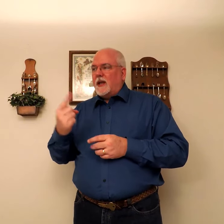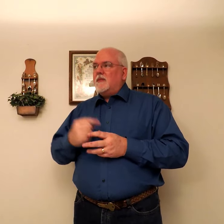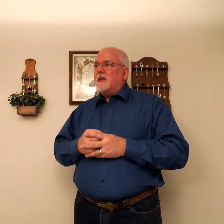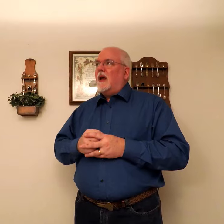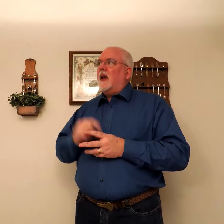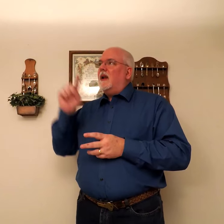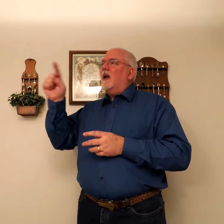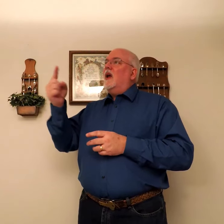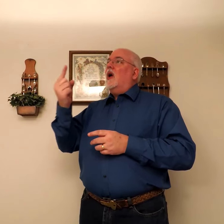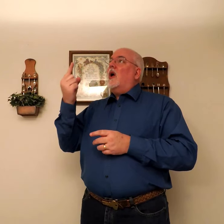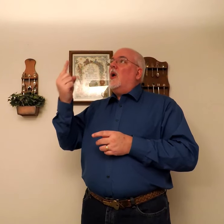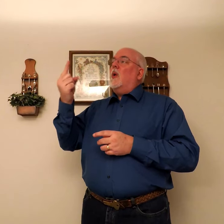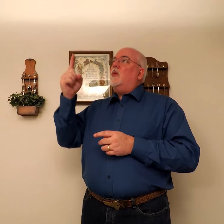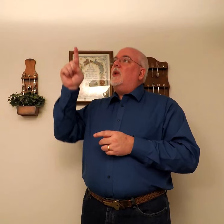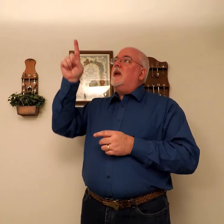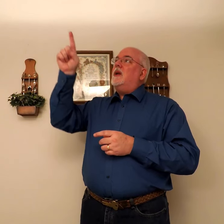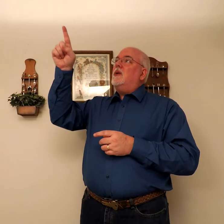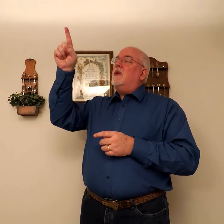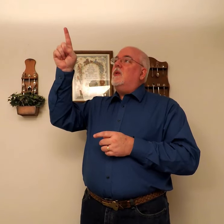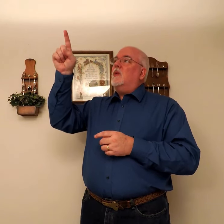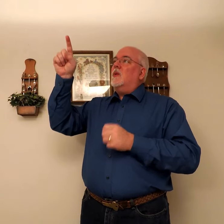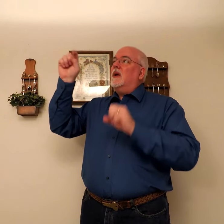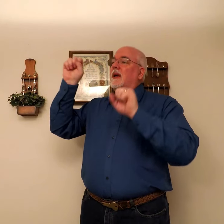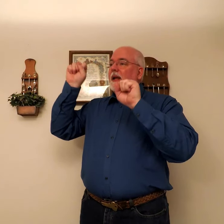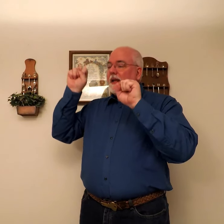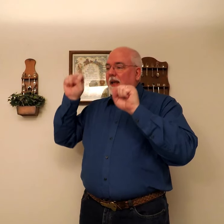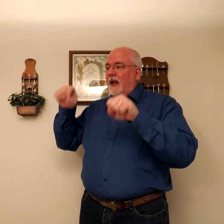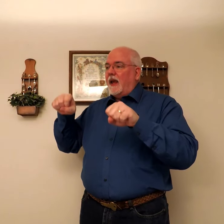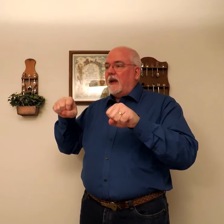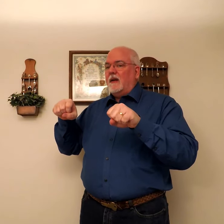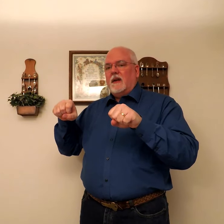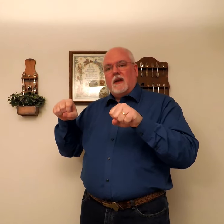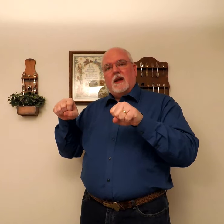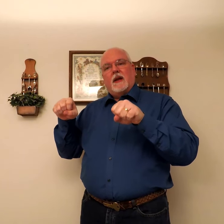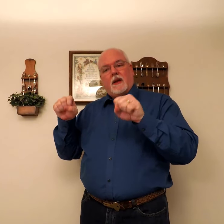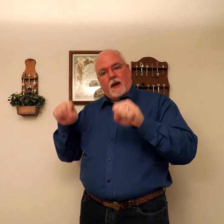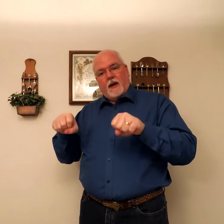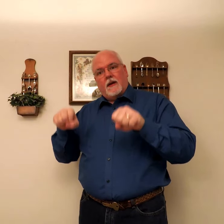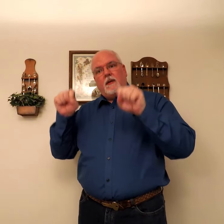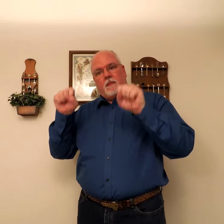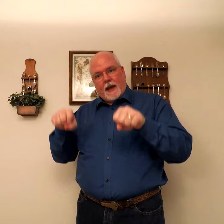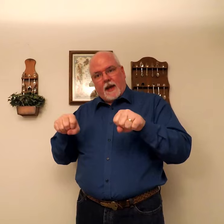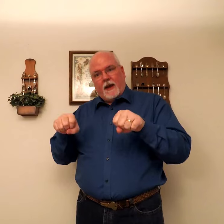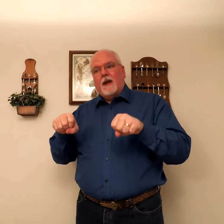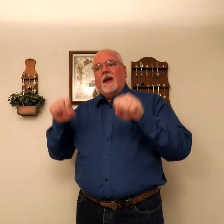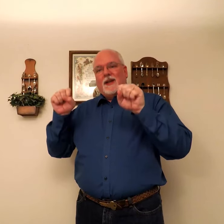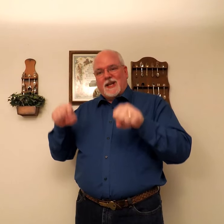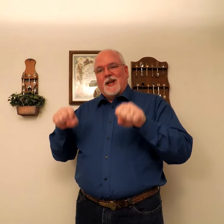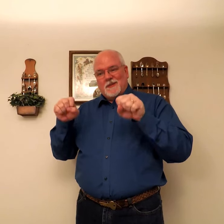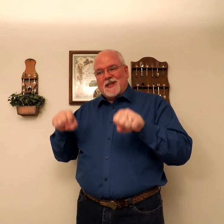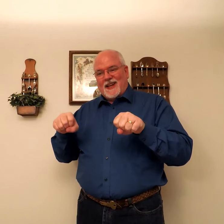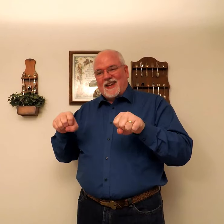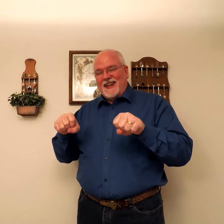same sign. Only you. Can. Can and may. Same sign.